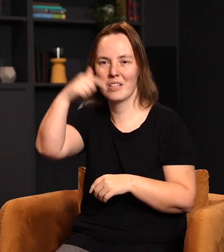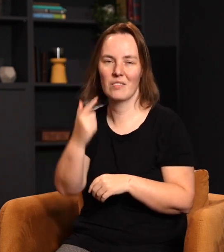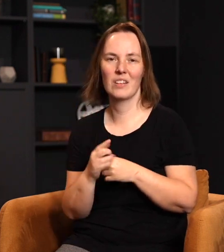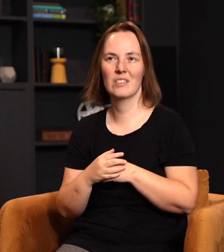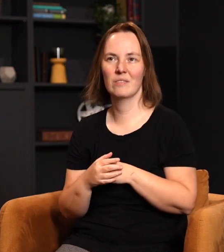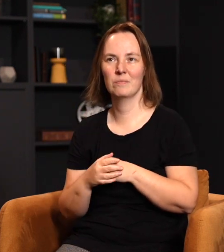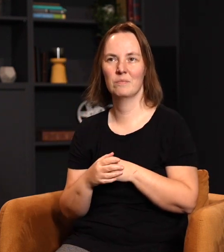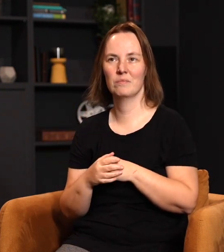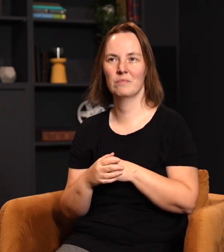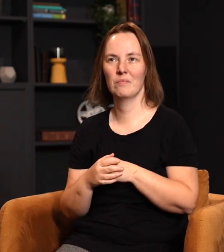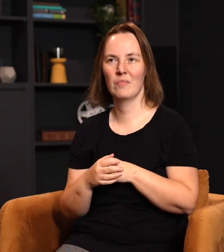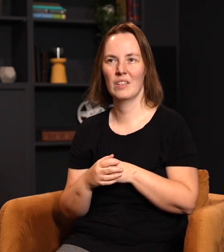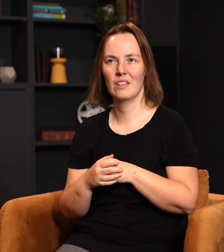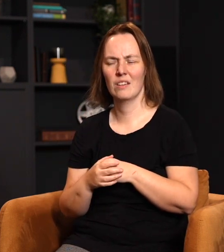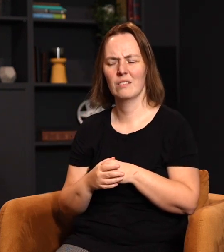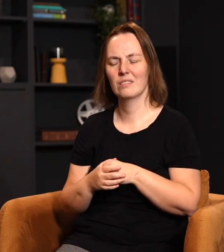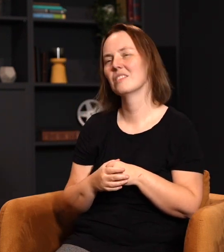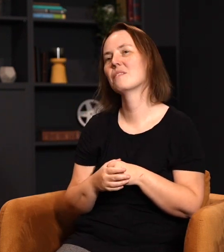I just noticed the price of houses has gone down a lot since we've been there.